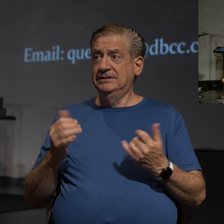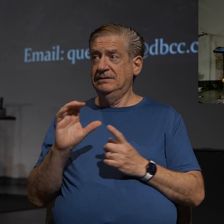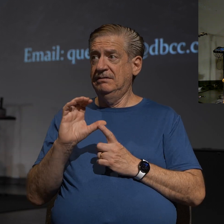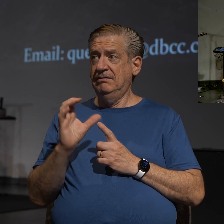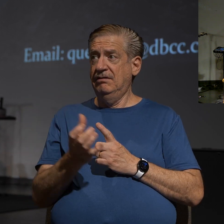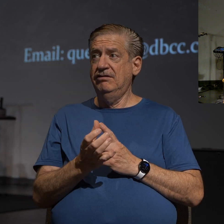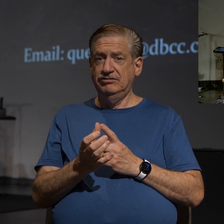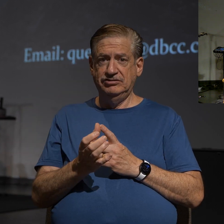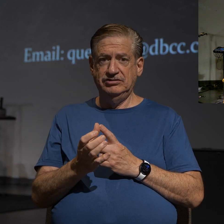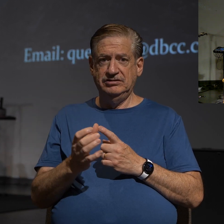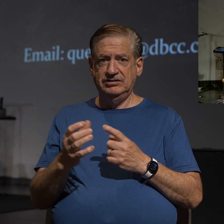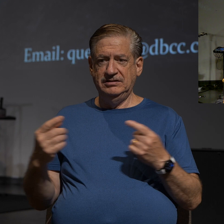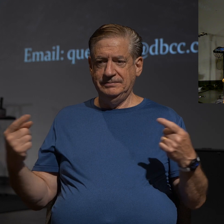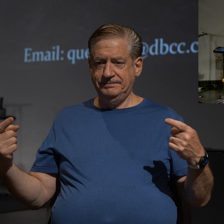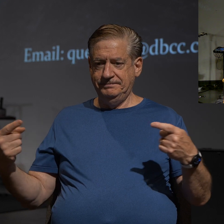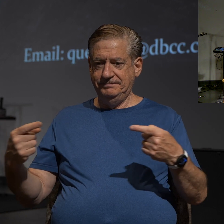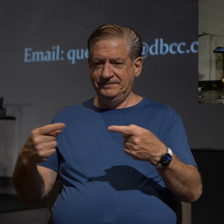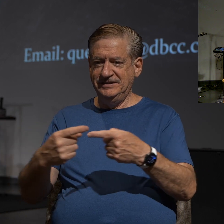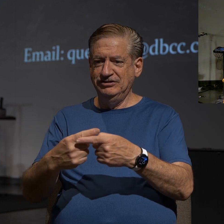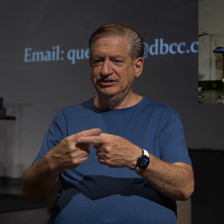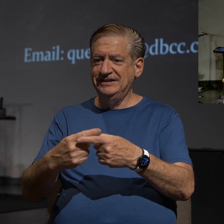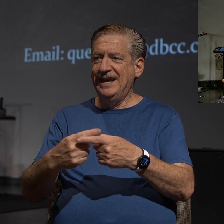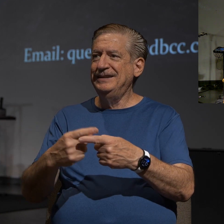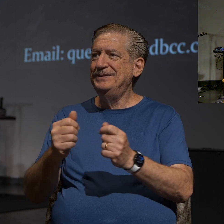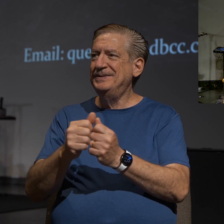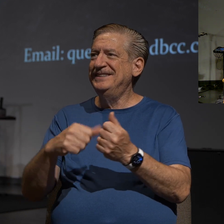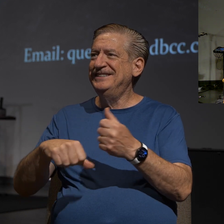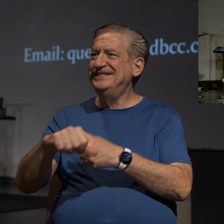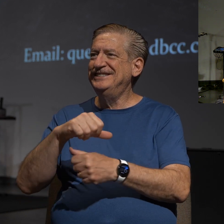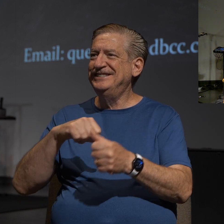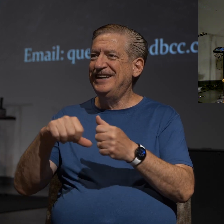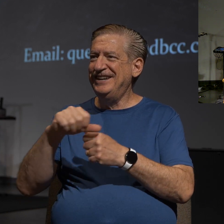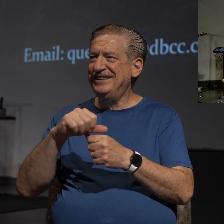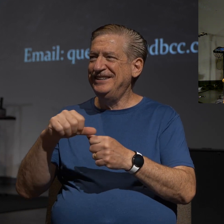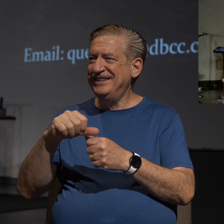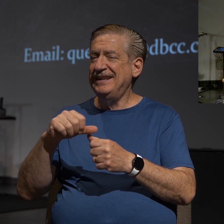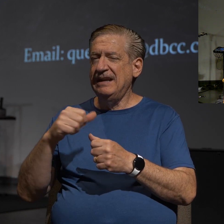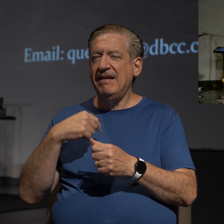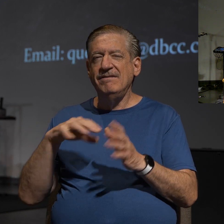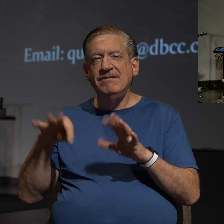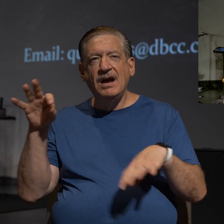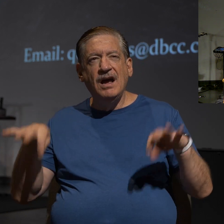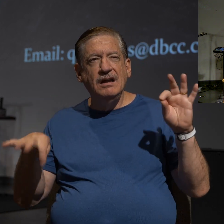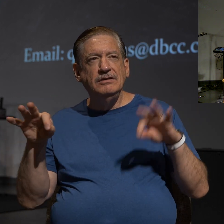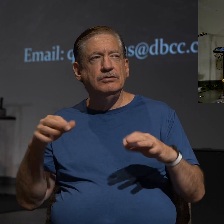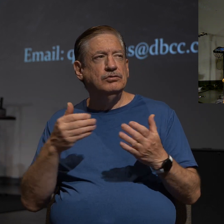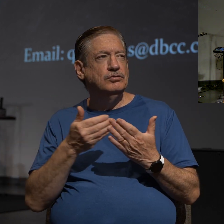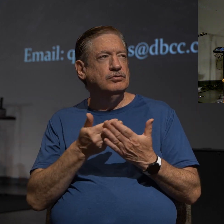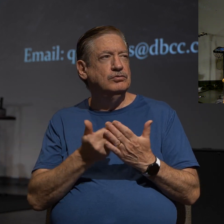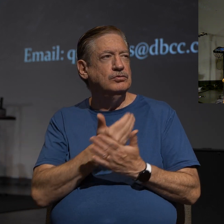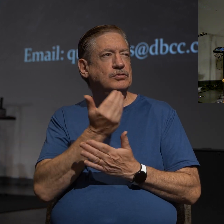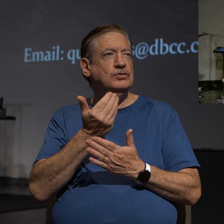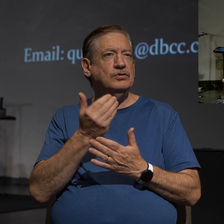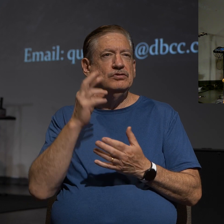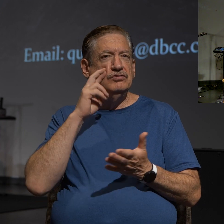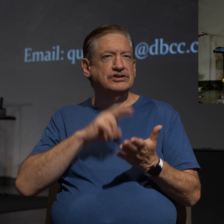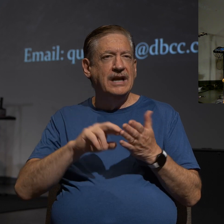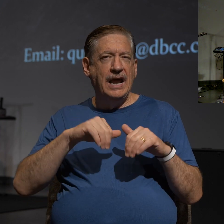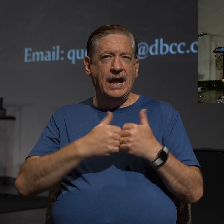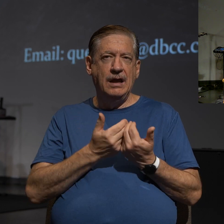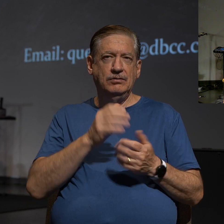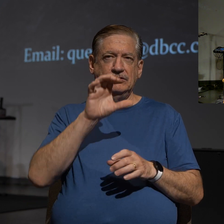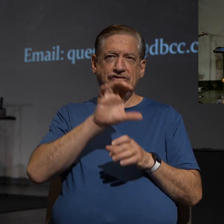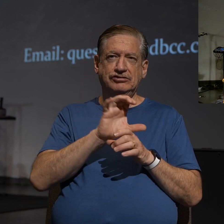intersect with one another. And interested always in finding new research that shows how is the church